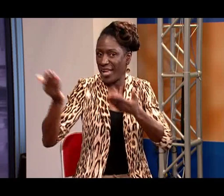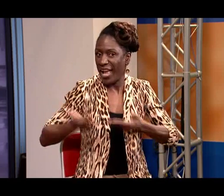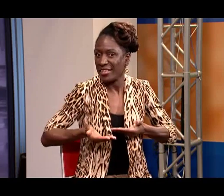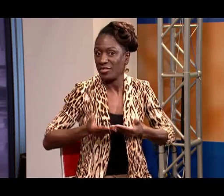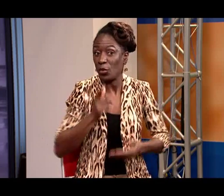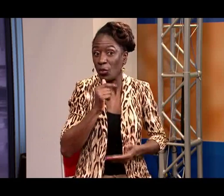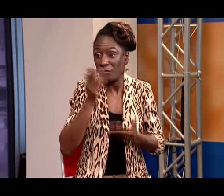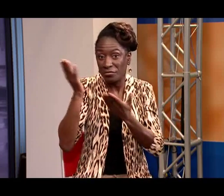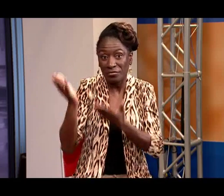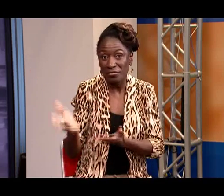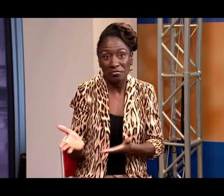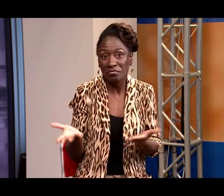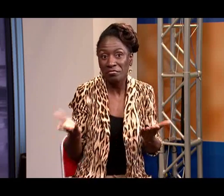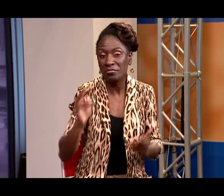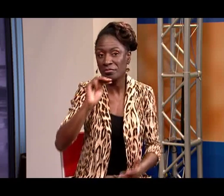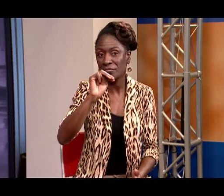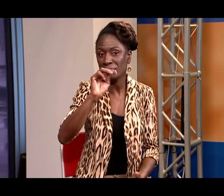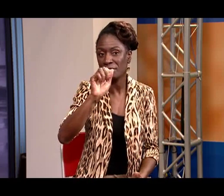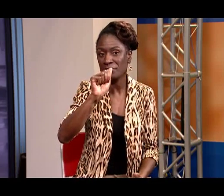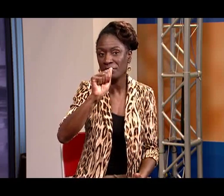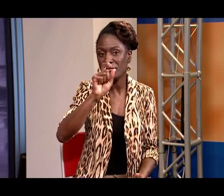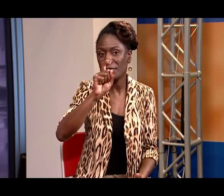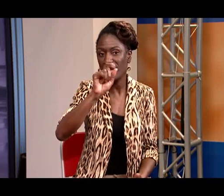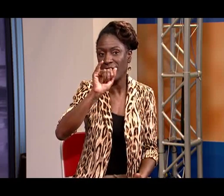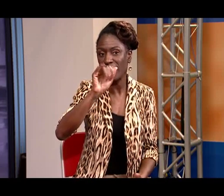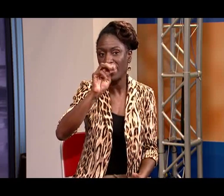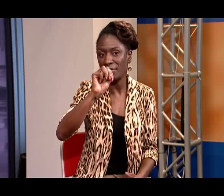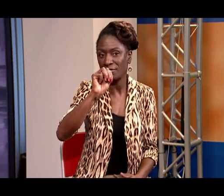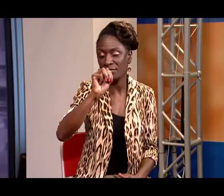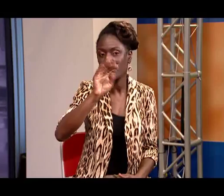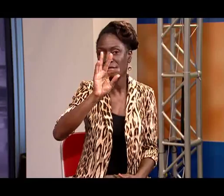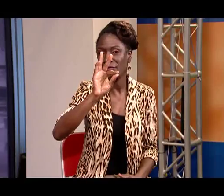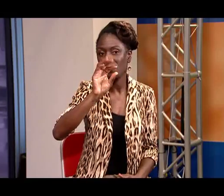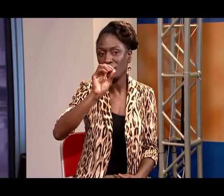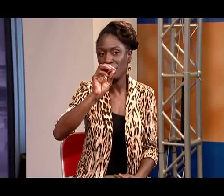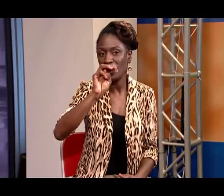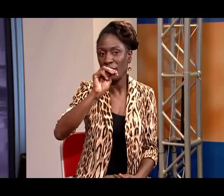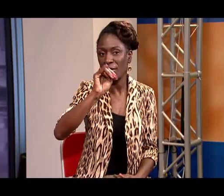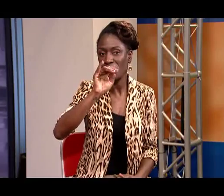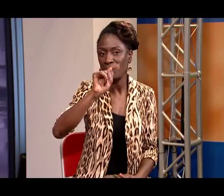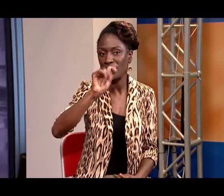today I have a very important special guest here I have Maxim Fomachev